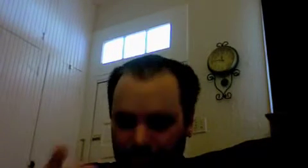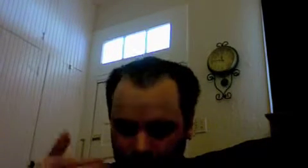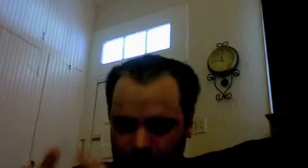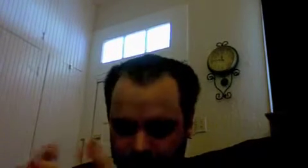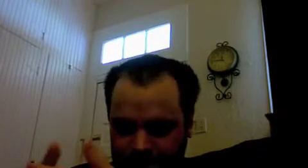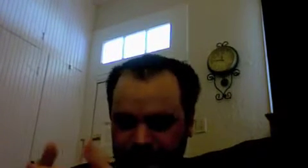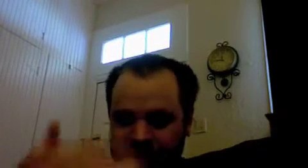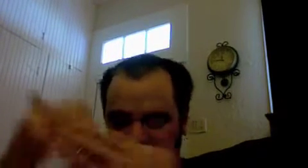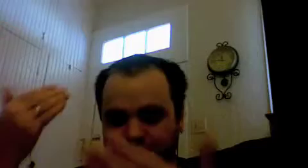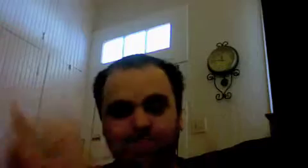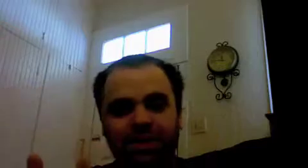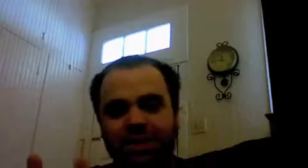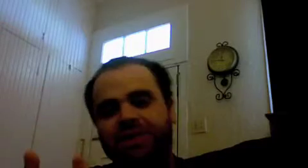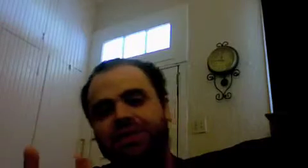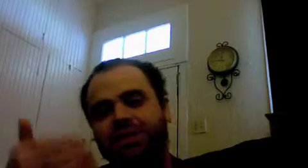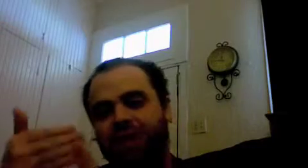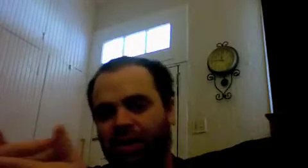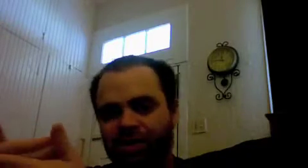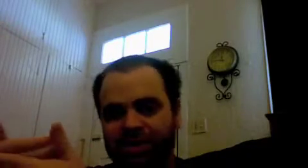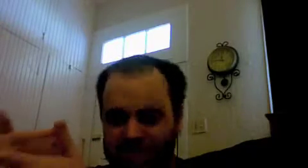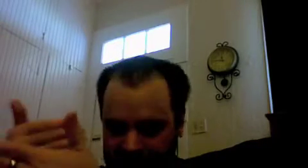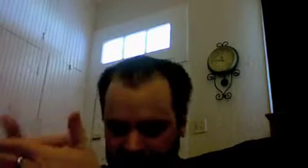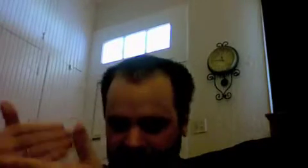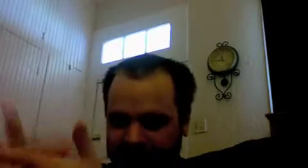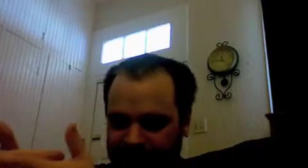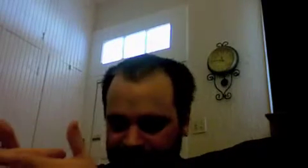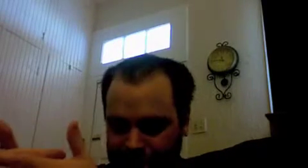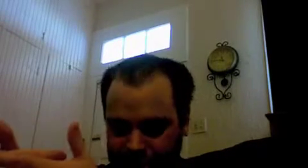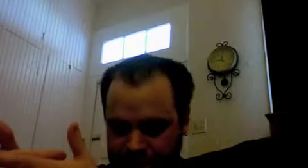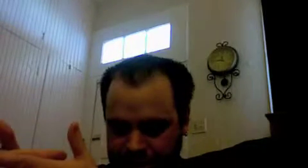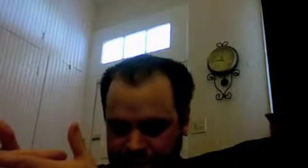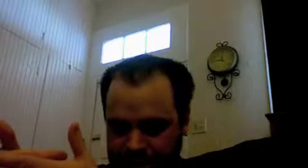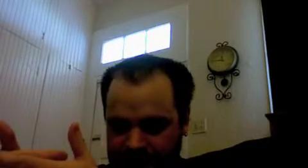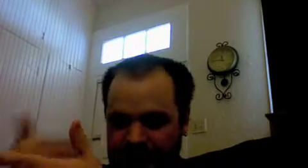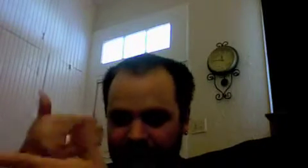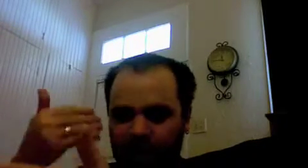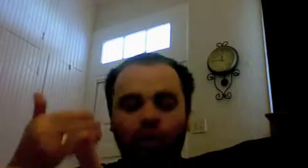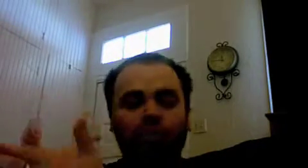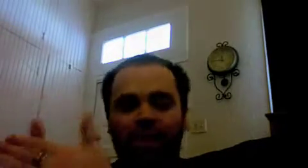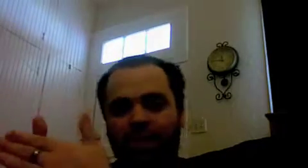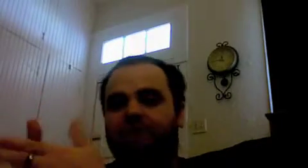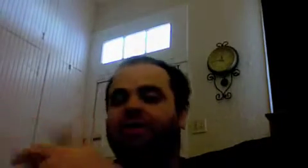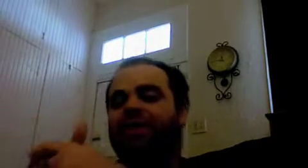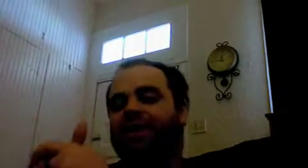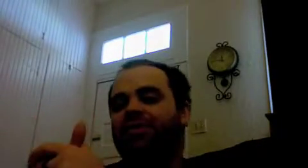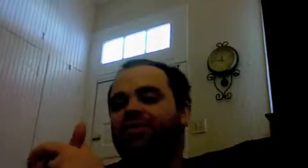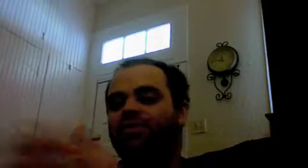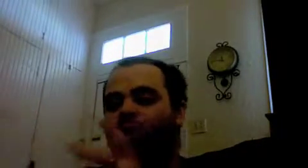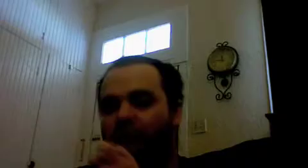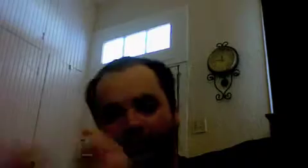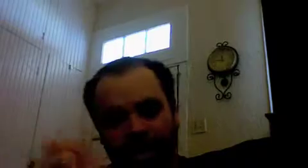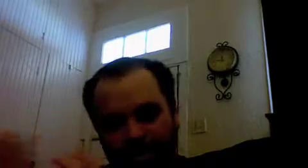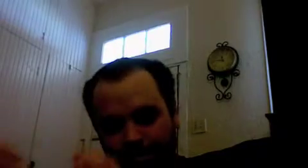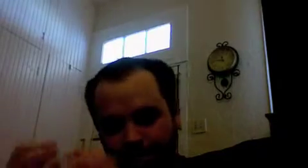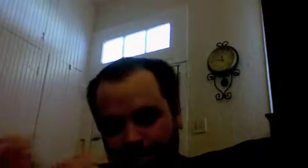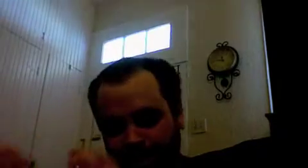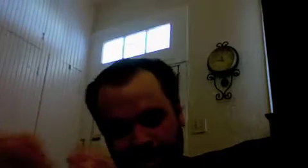for himself experiences otherness and alienation and the overcoming of alienation so God experiences